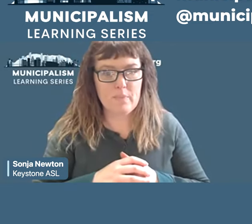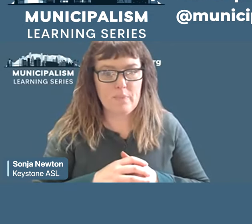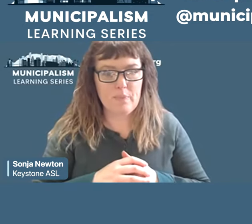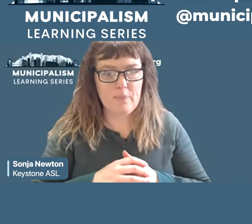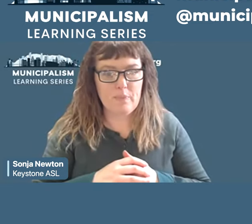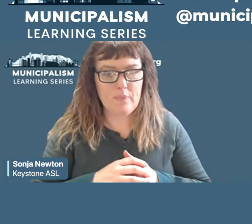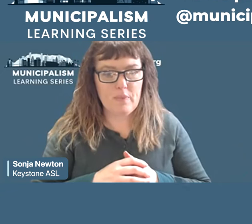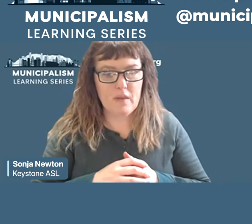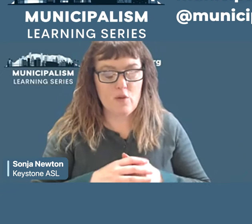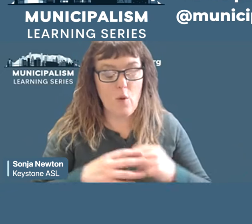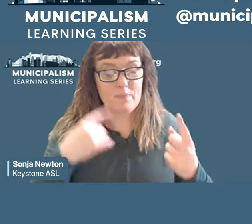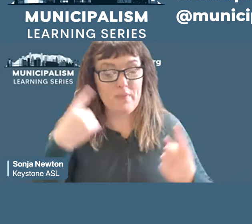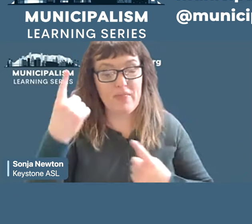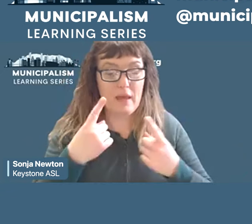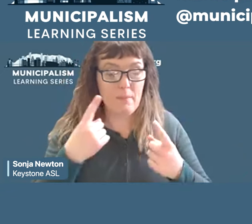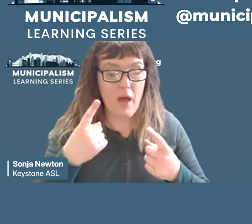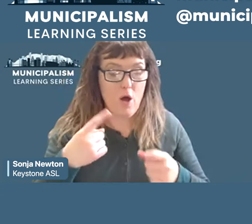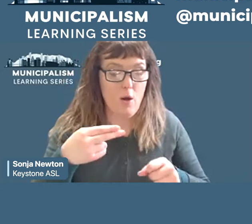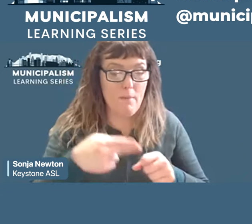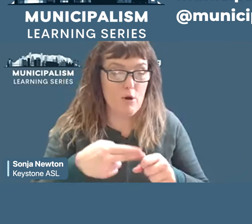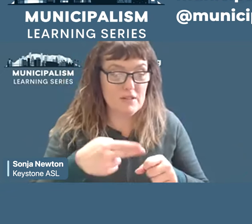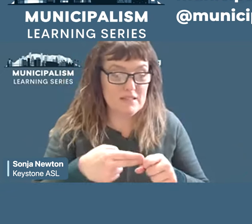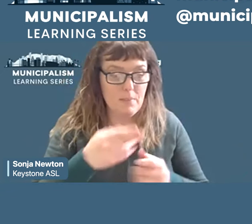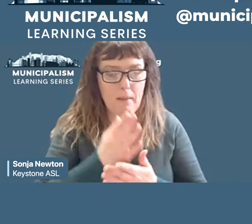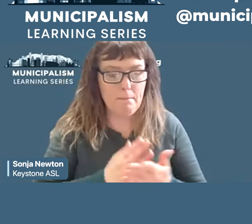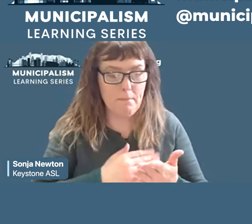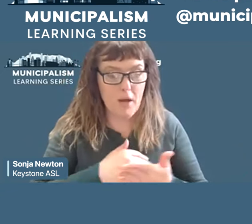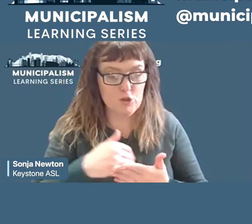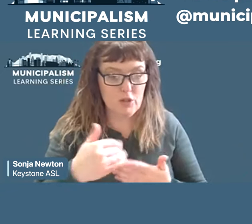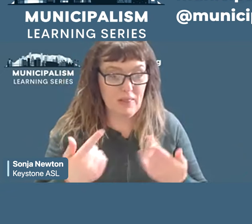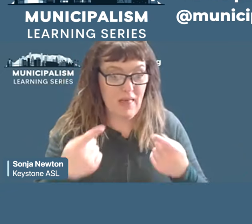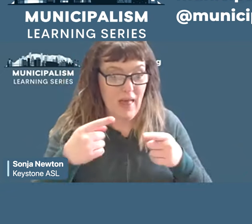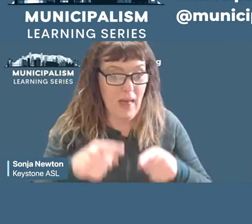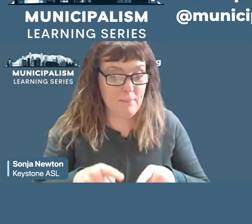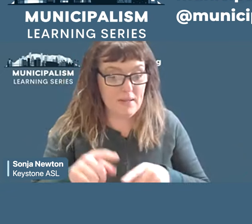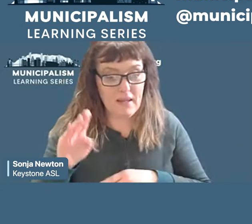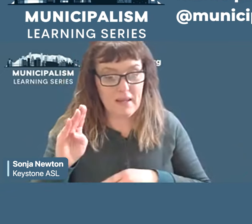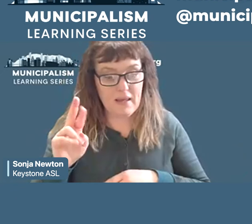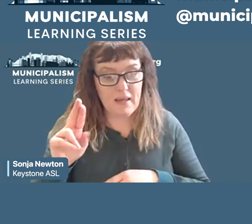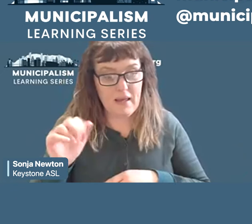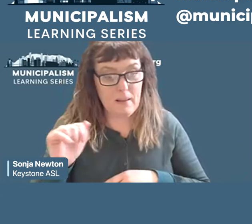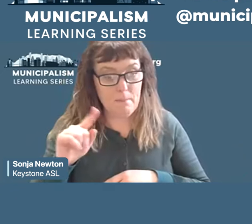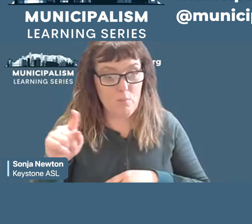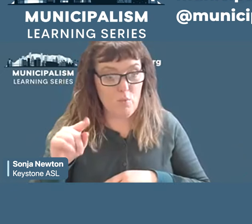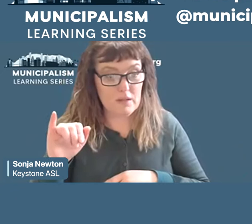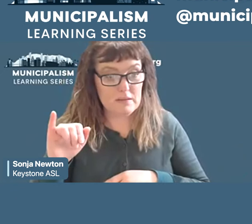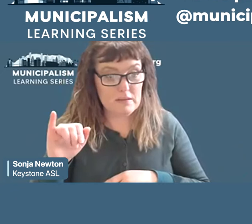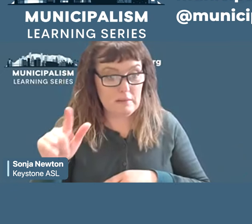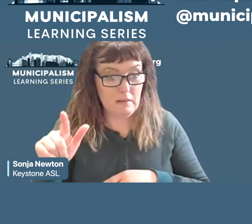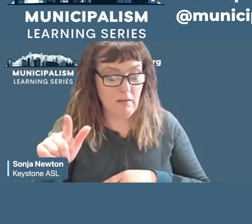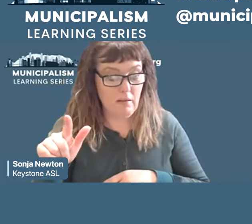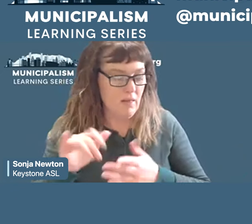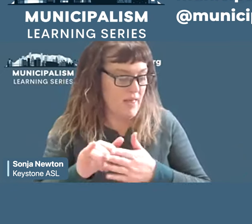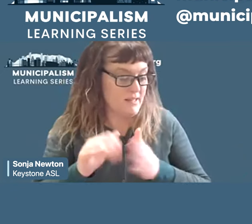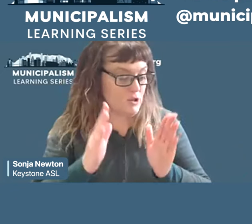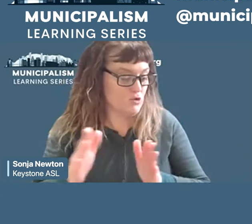participatory budgeting that developed in Porto Alegre, Brazil, and has spread worldwide as a strategy for